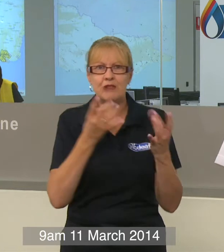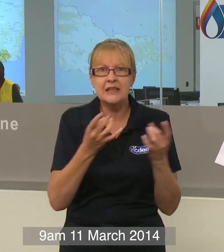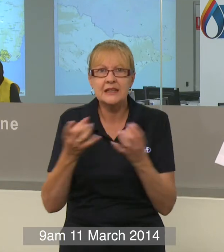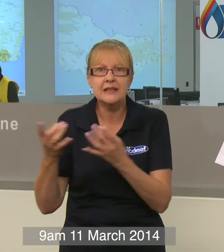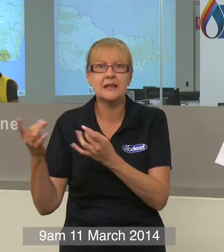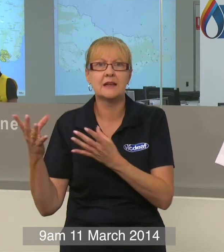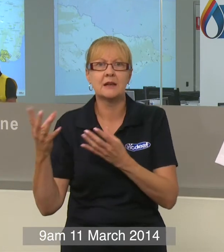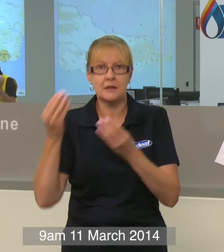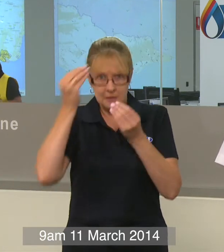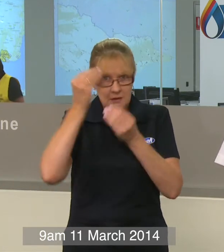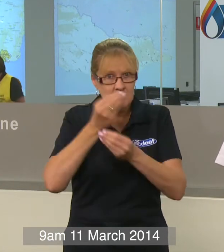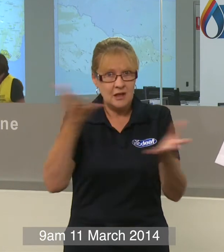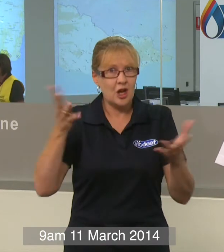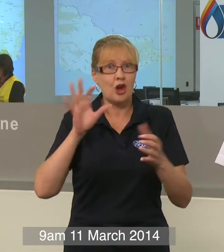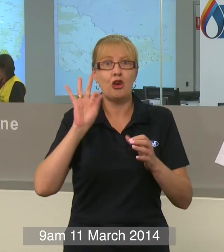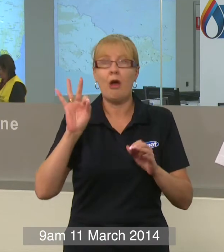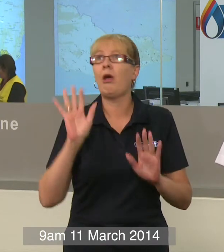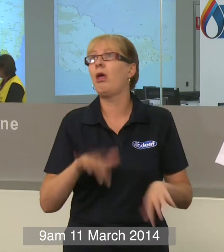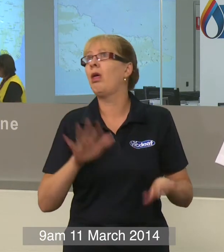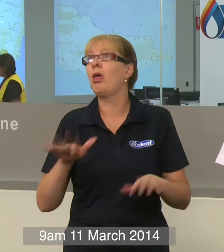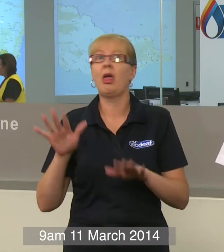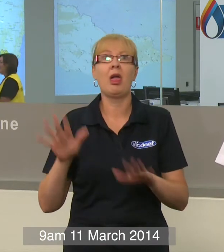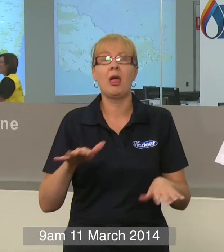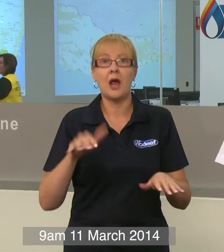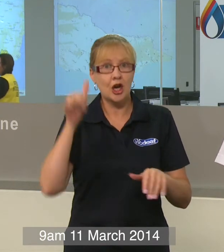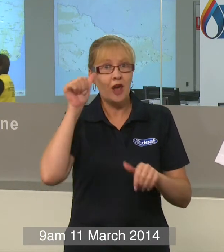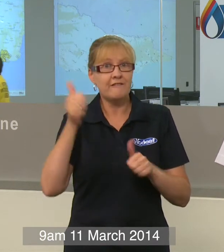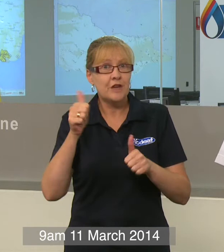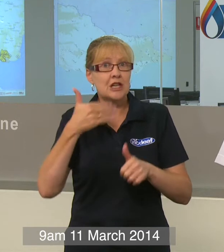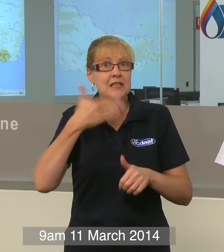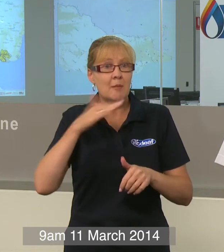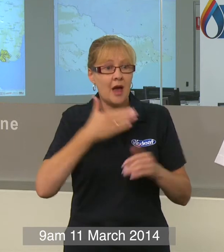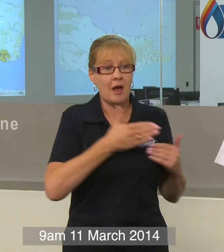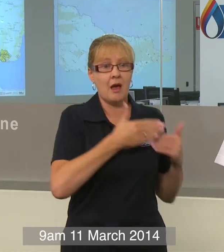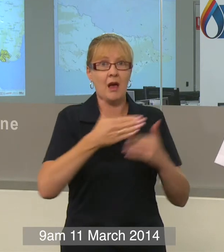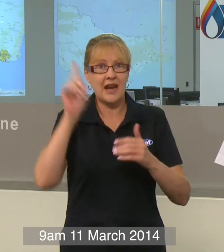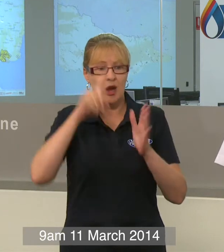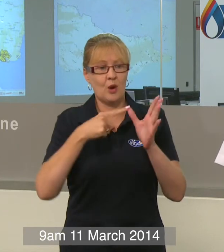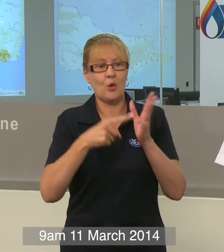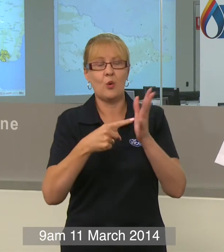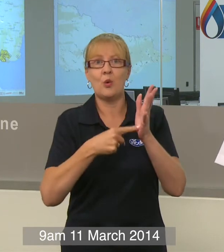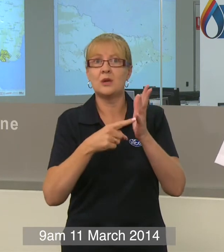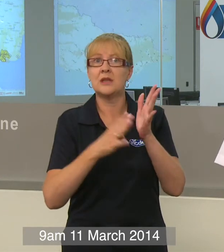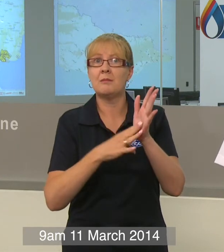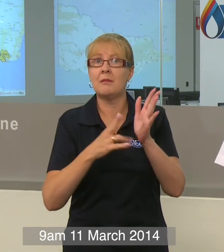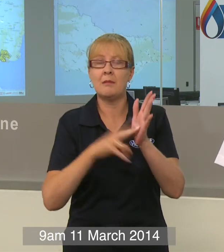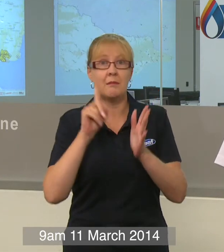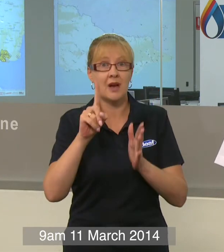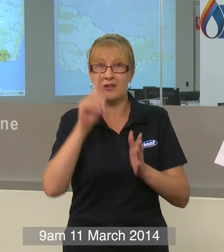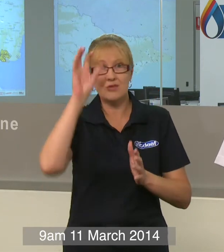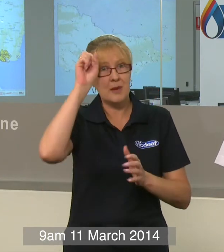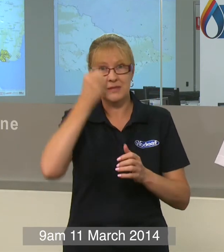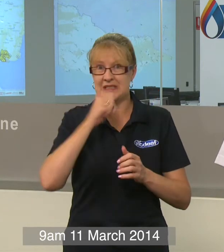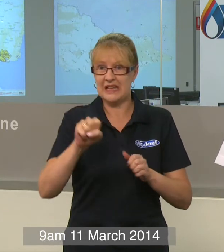messaging that we're not out of it. We've left summer, we've moved into a different season but we've still got to be very mindful that it's very, very dry,